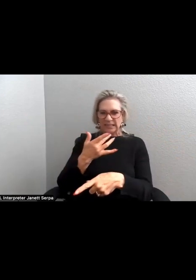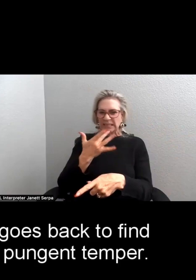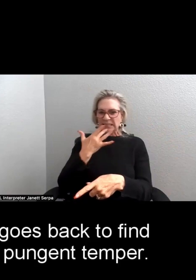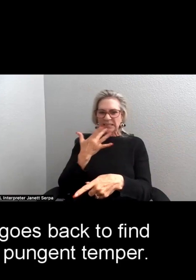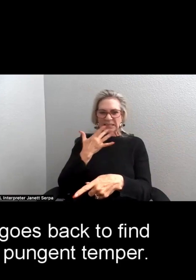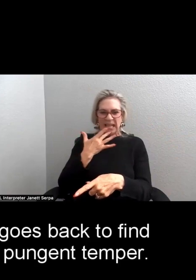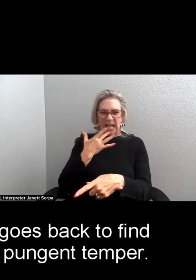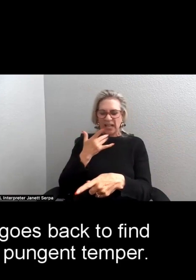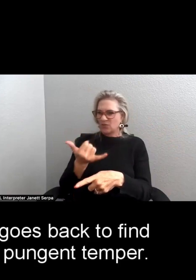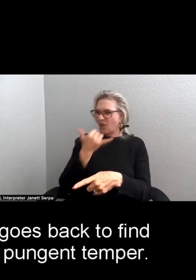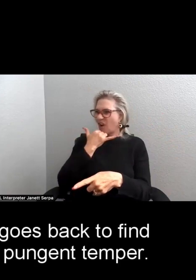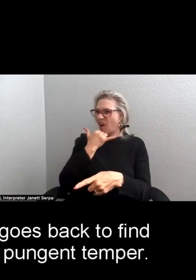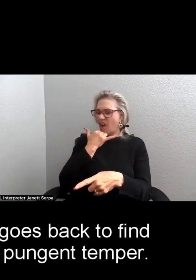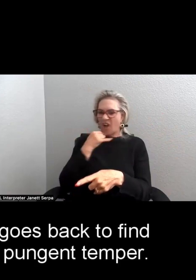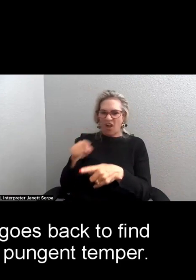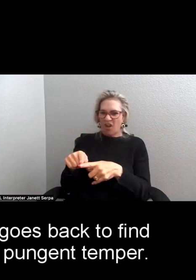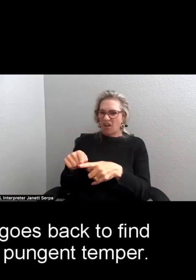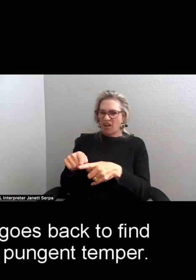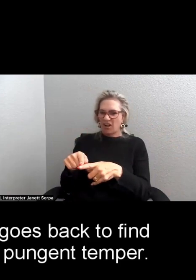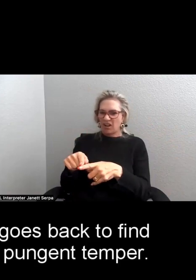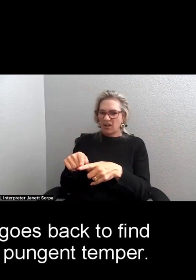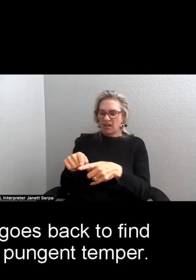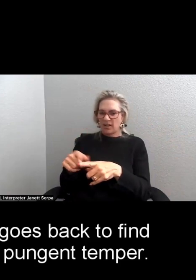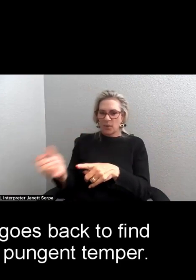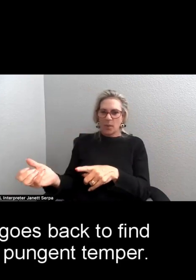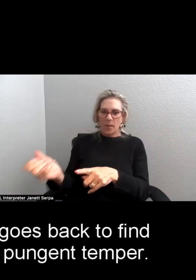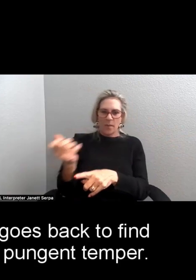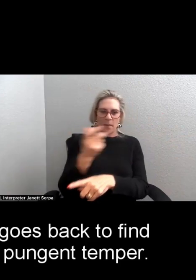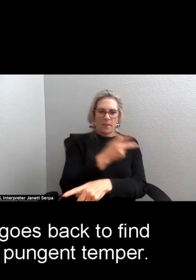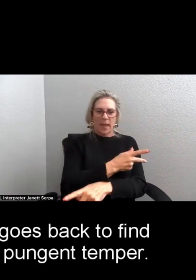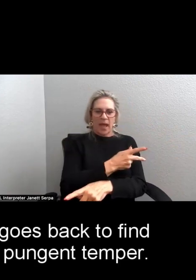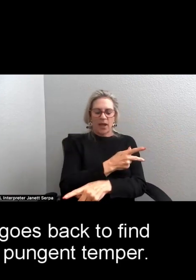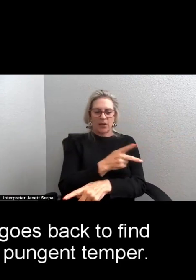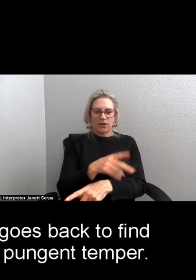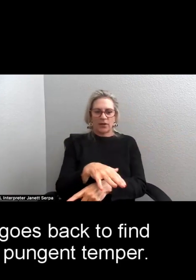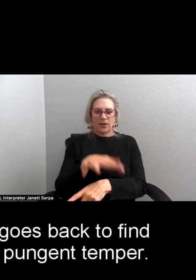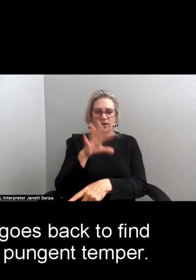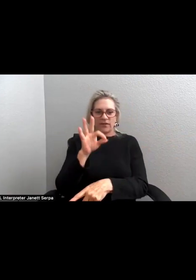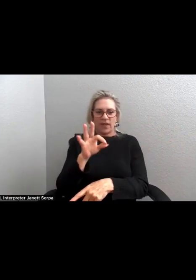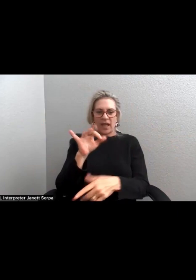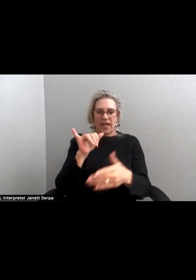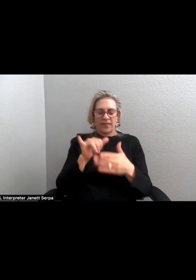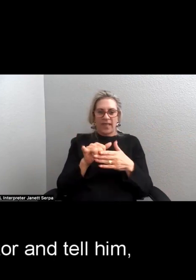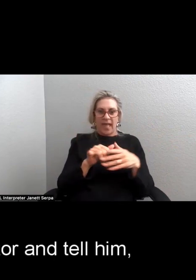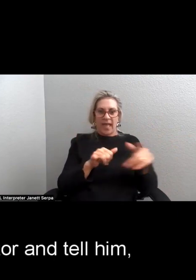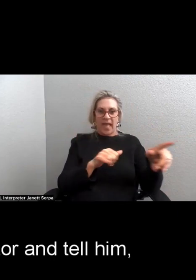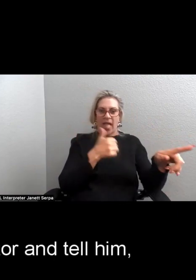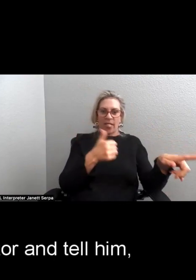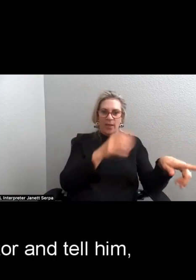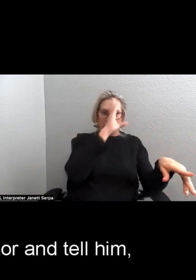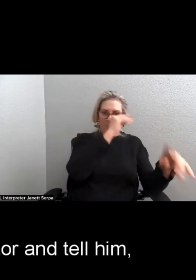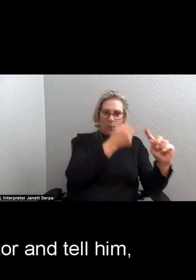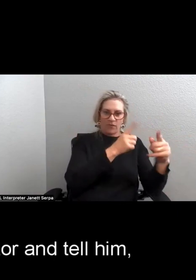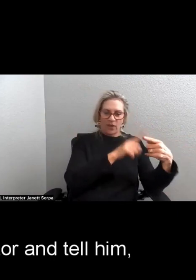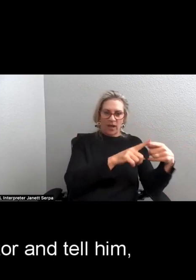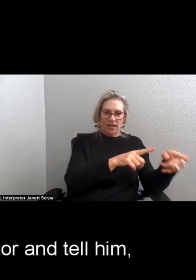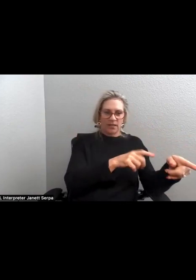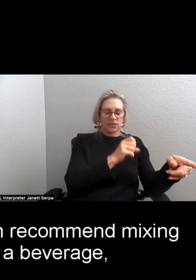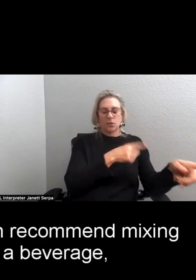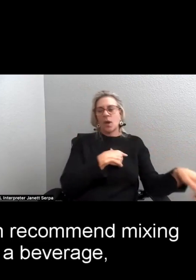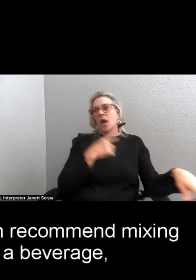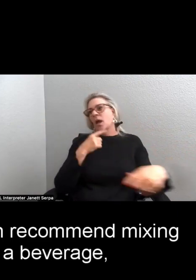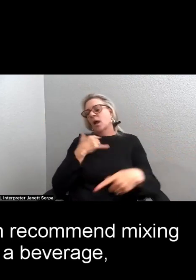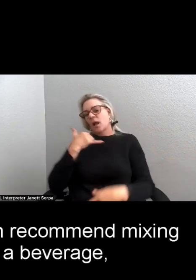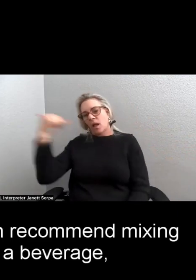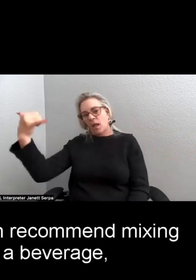all wrong before she goes back to find that fellow with the pungent temper, so I call the doctor and tell him